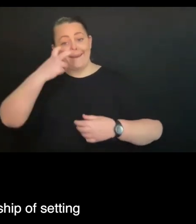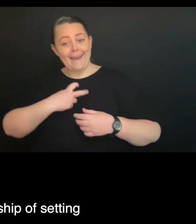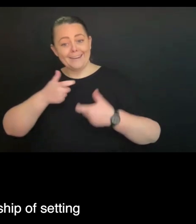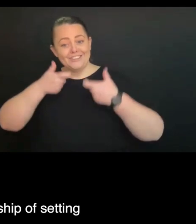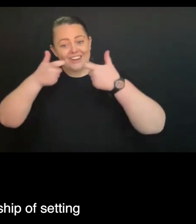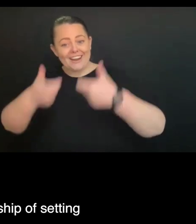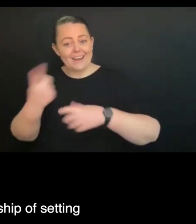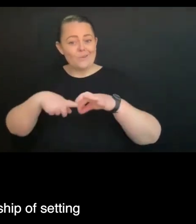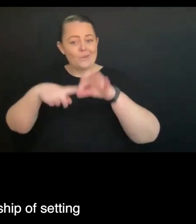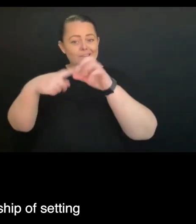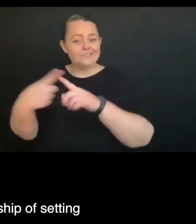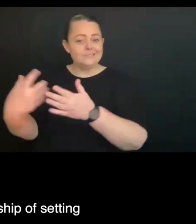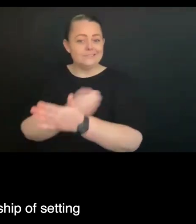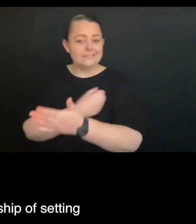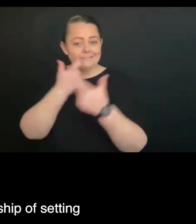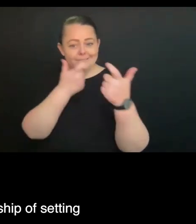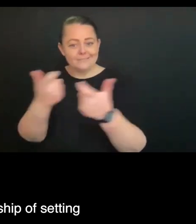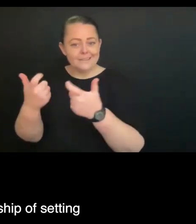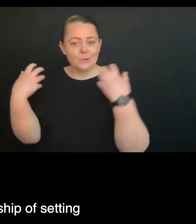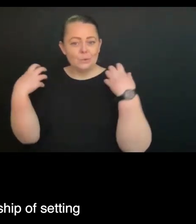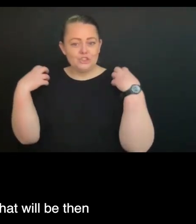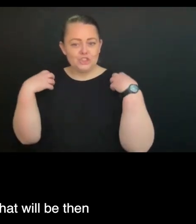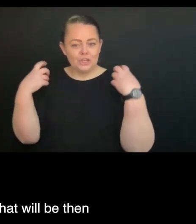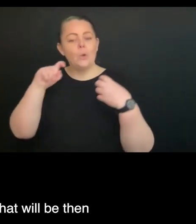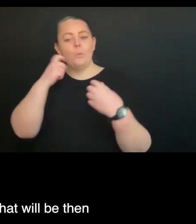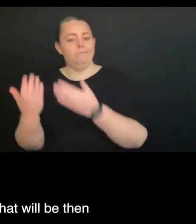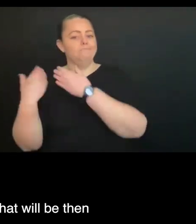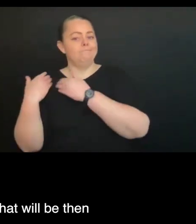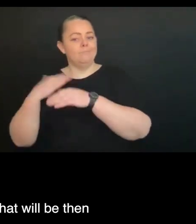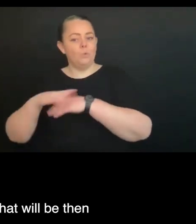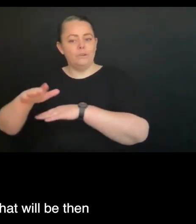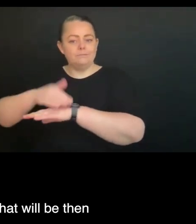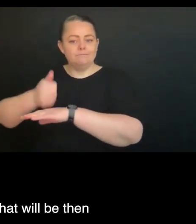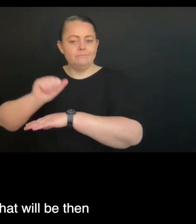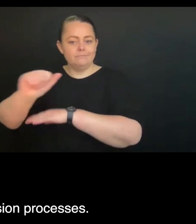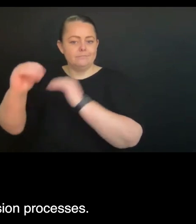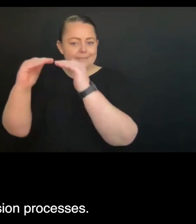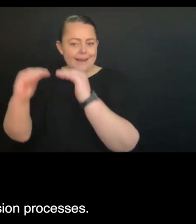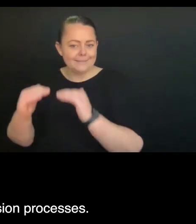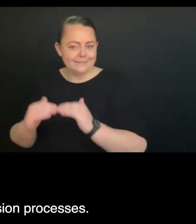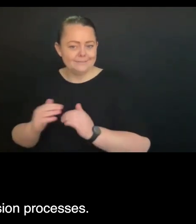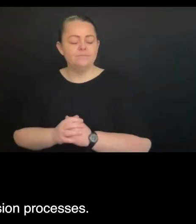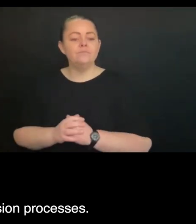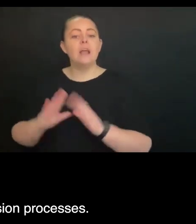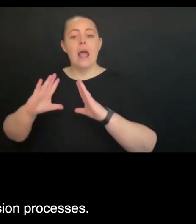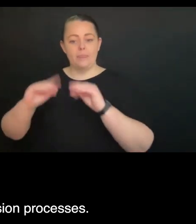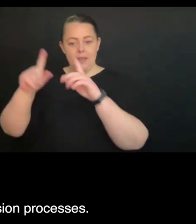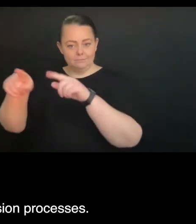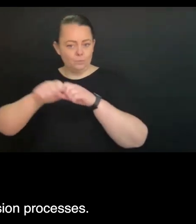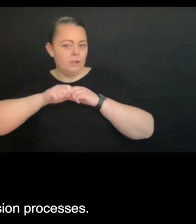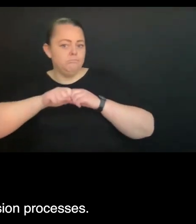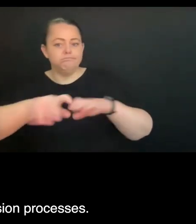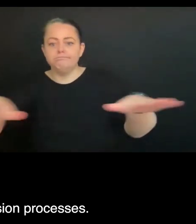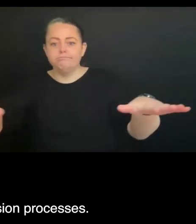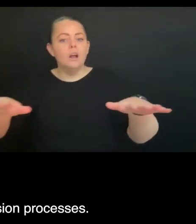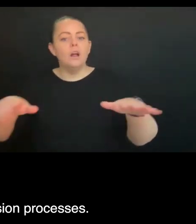we'll going forward have the ownership of setting those particular standards, and that will be then operationalised by